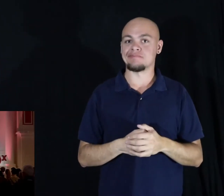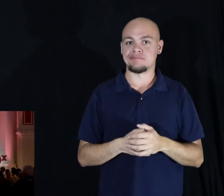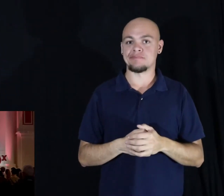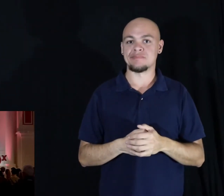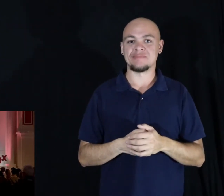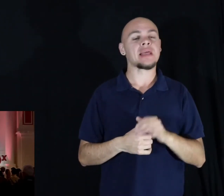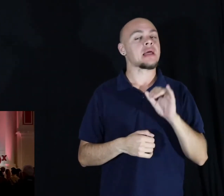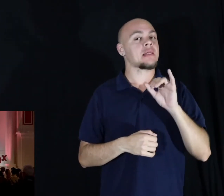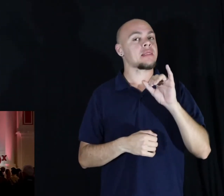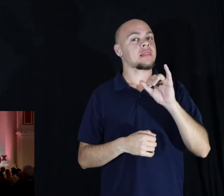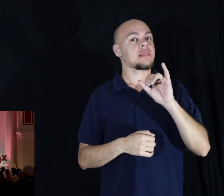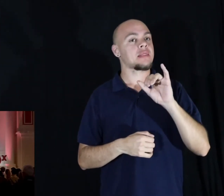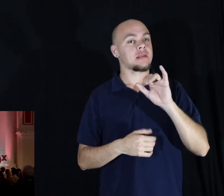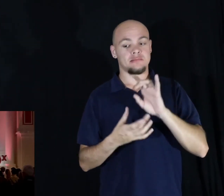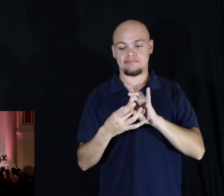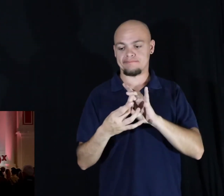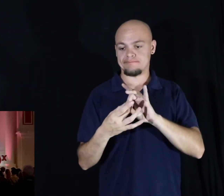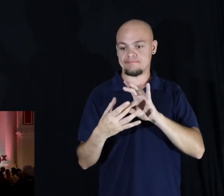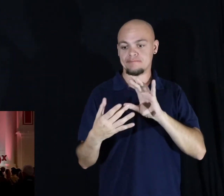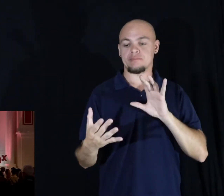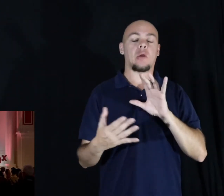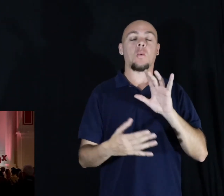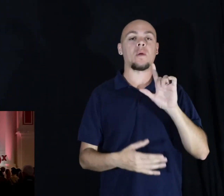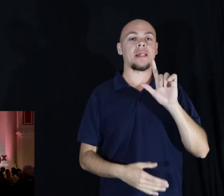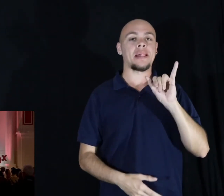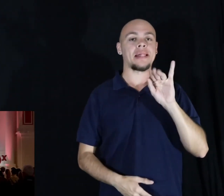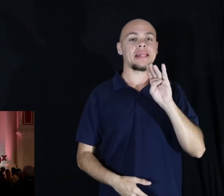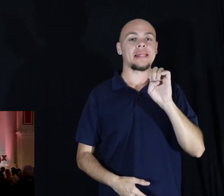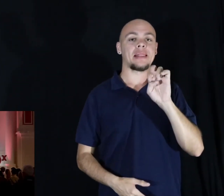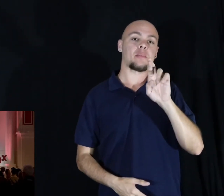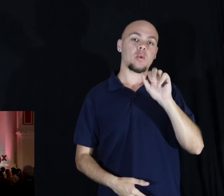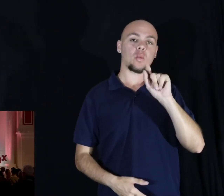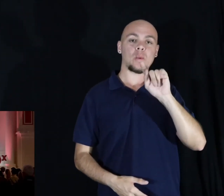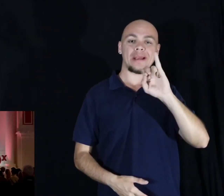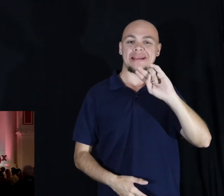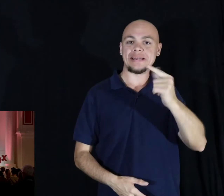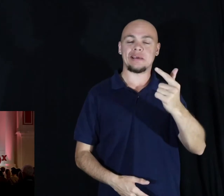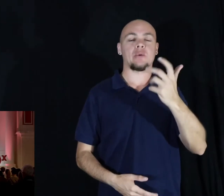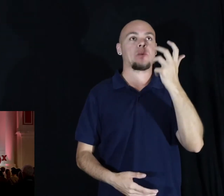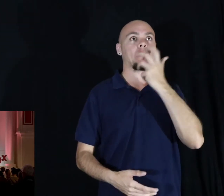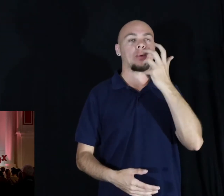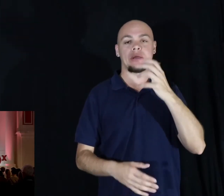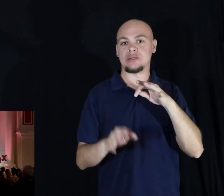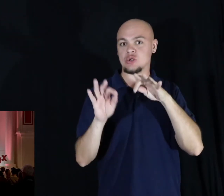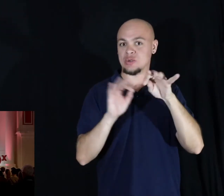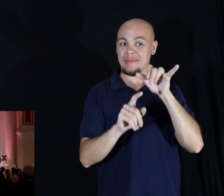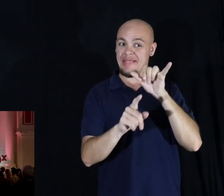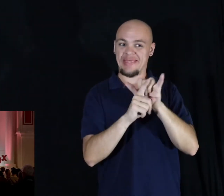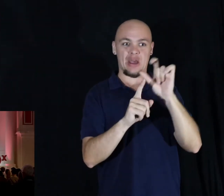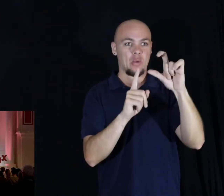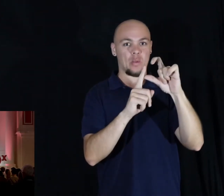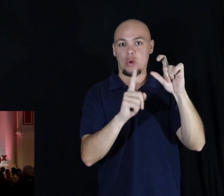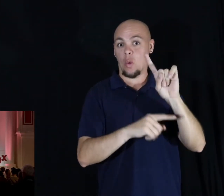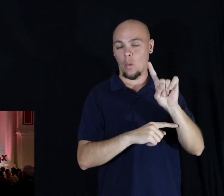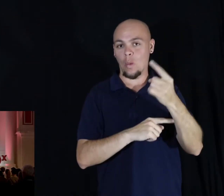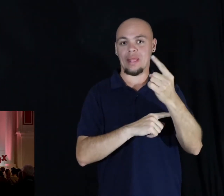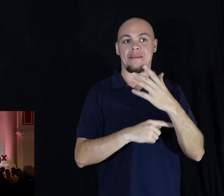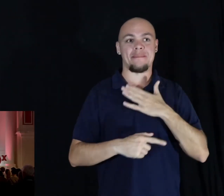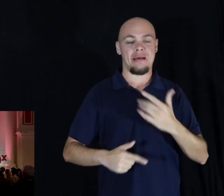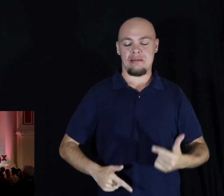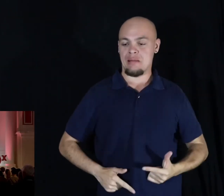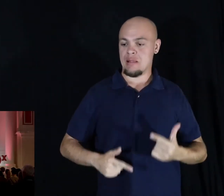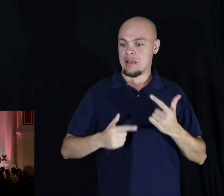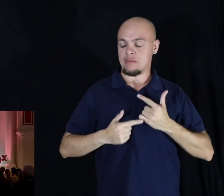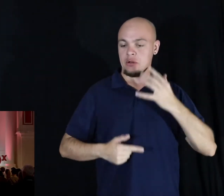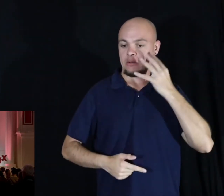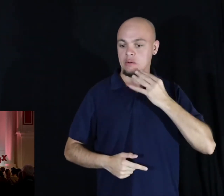is the only way I can describe it. It's truly changed my life. I found that I was spending my time